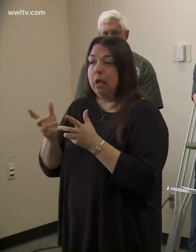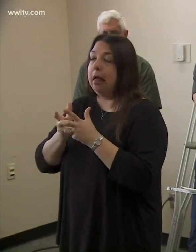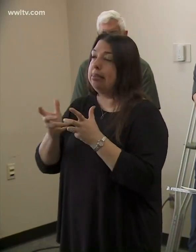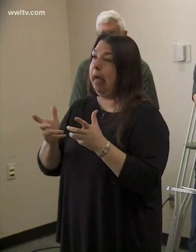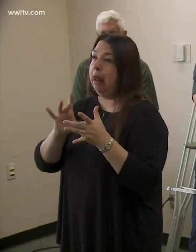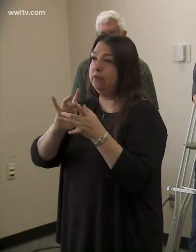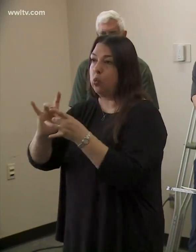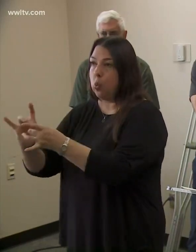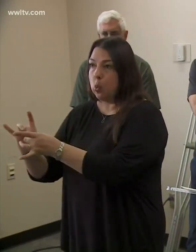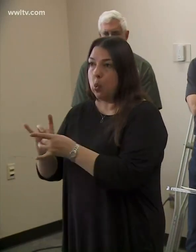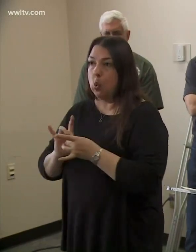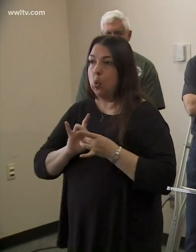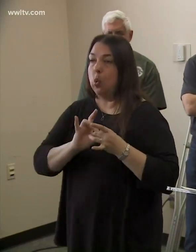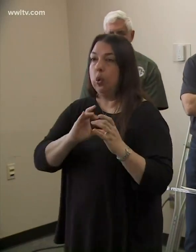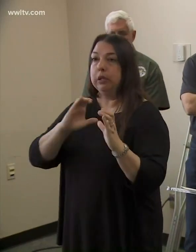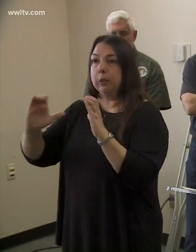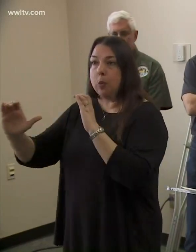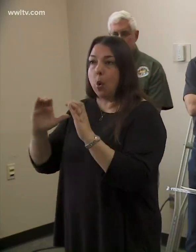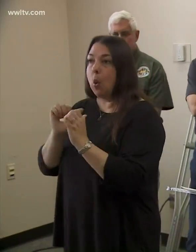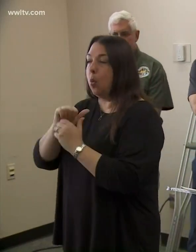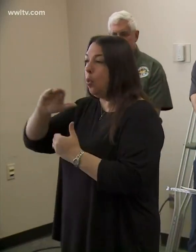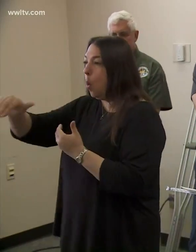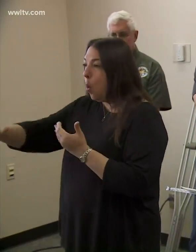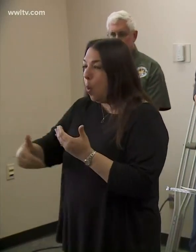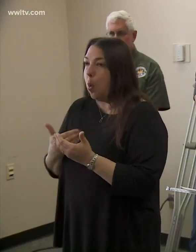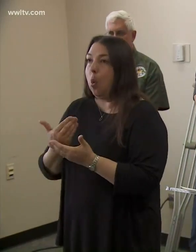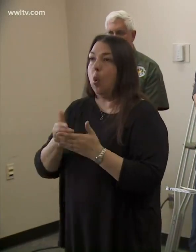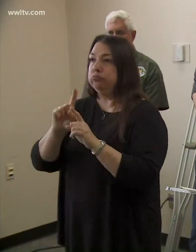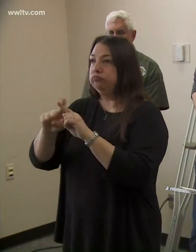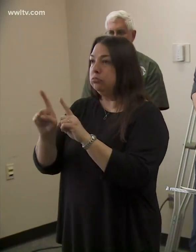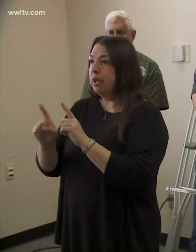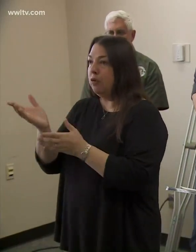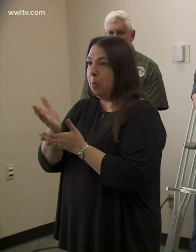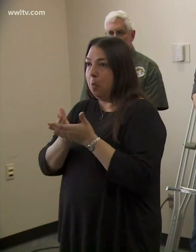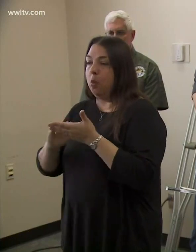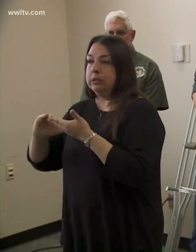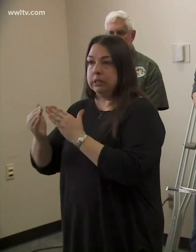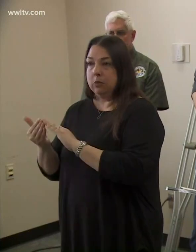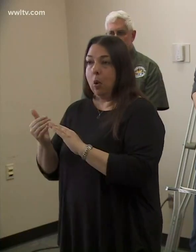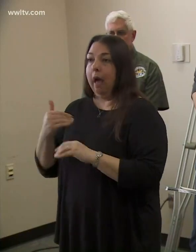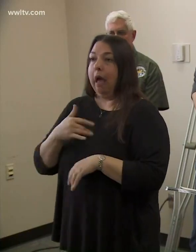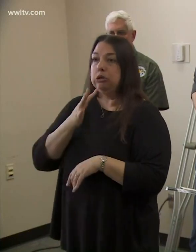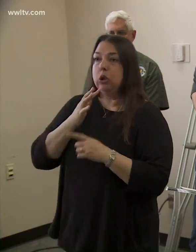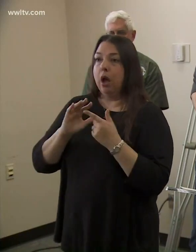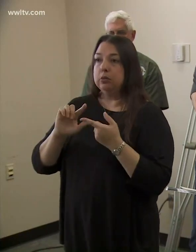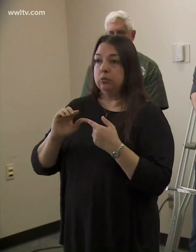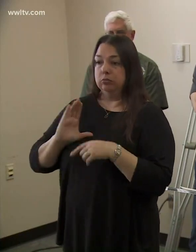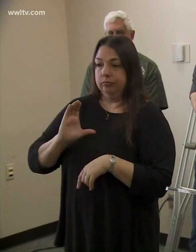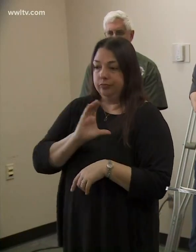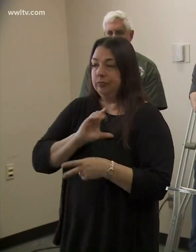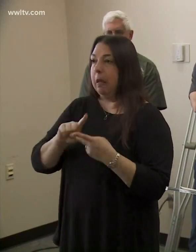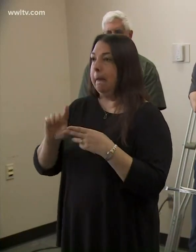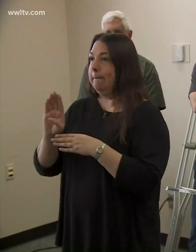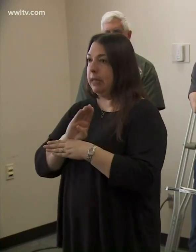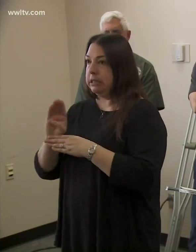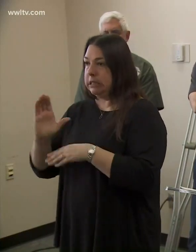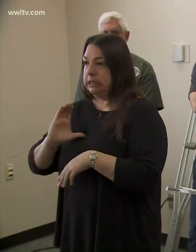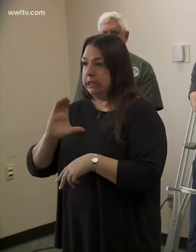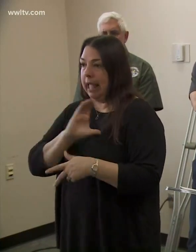lot of coordination between all of the sectors of our community. I was in touch with our, our chamber, our Jefferson Business Council,